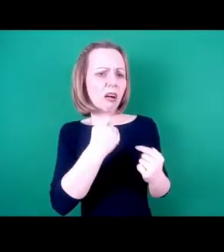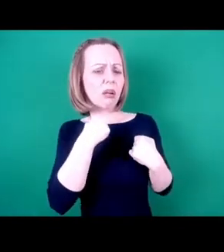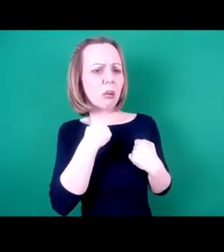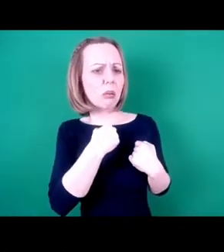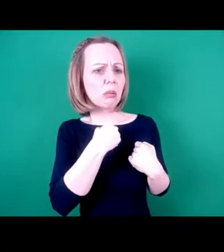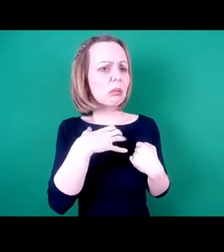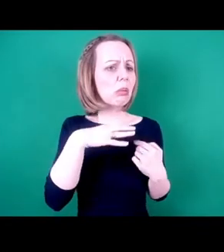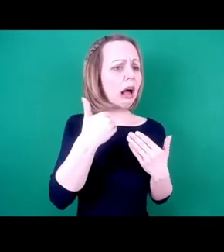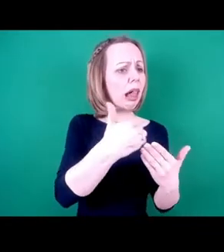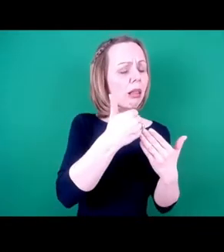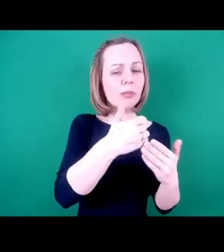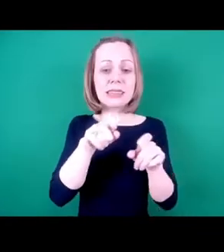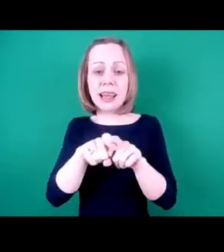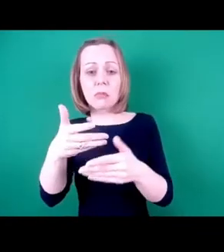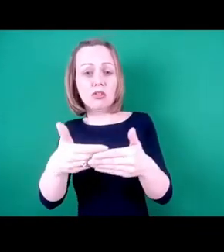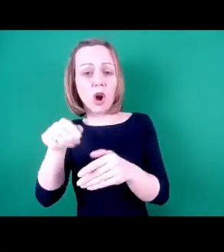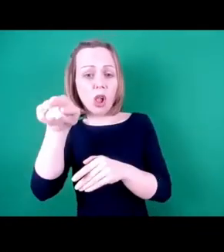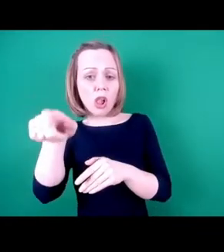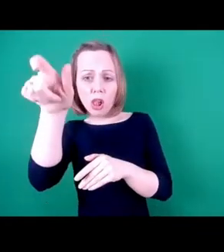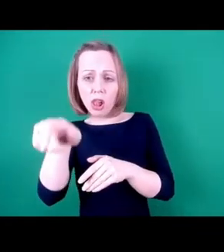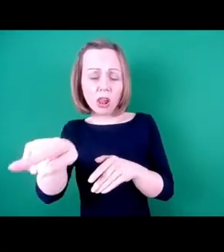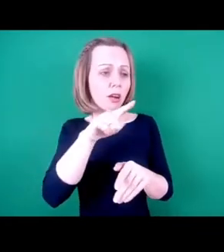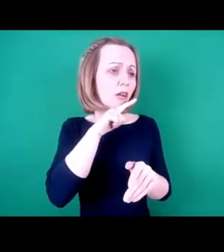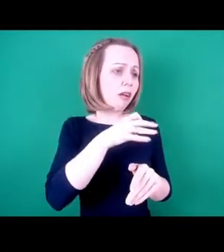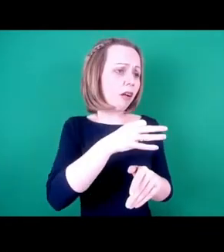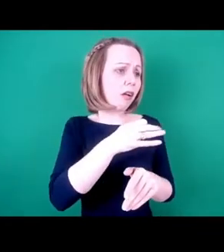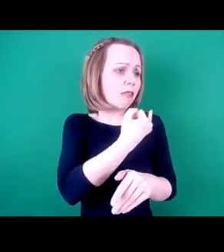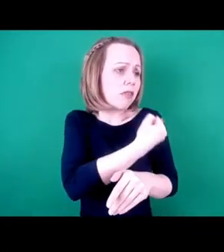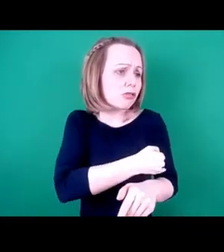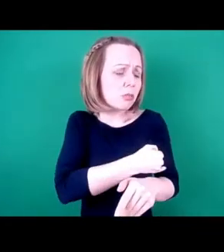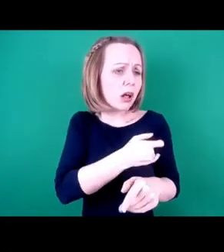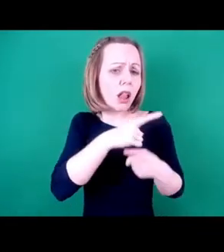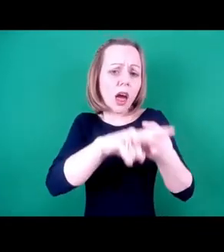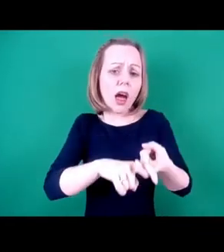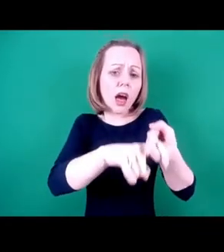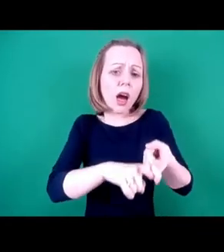as in the China Doll, seen as vulnerable, dependent, etc, etc.